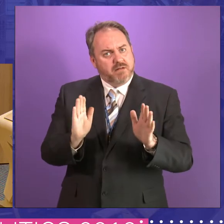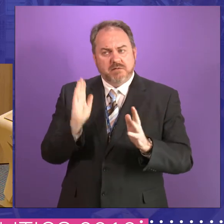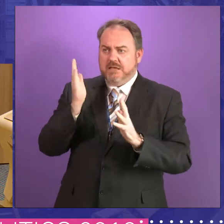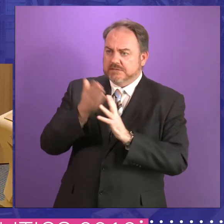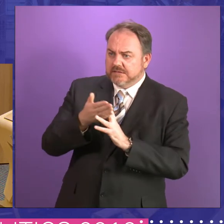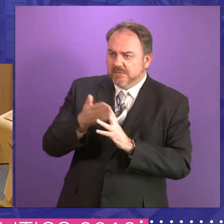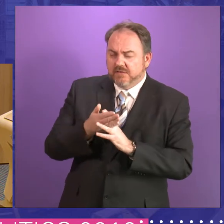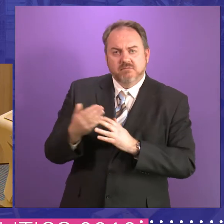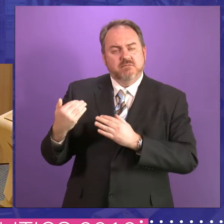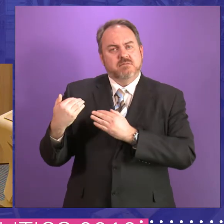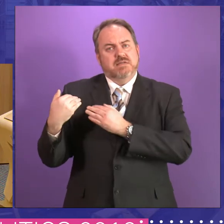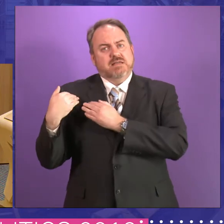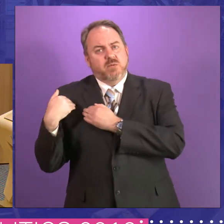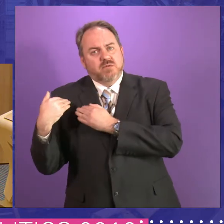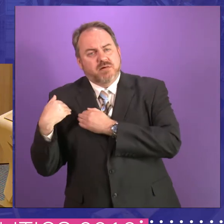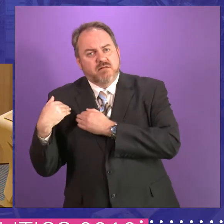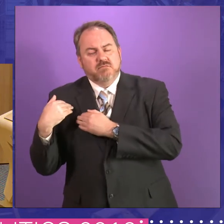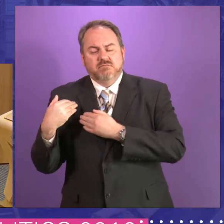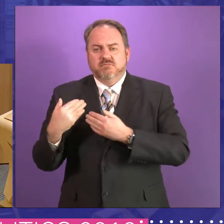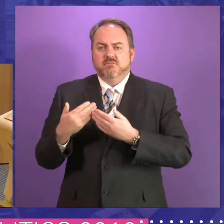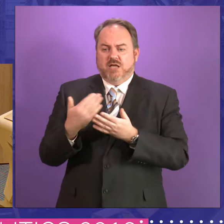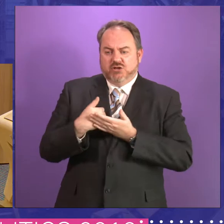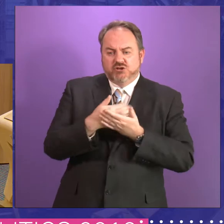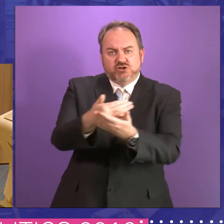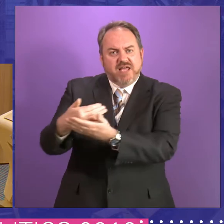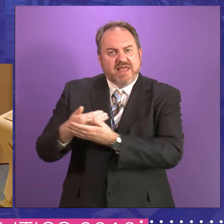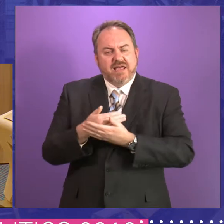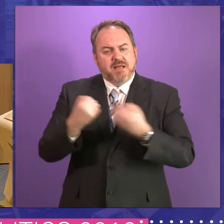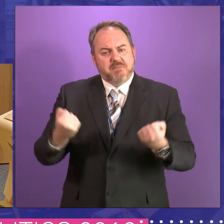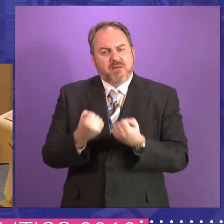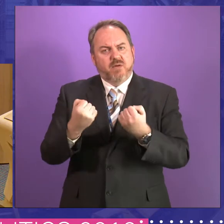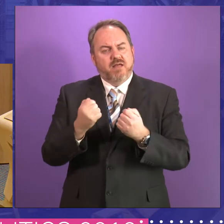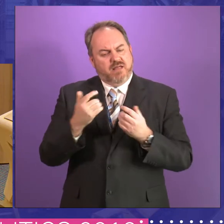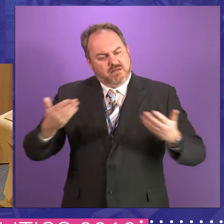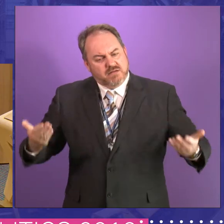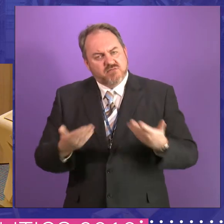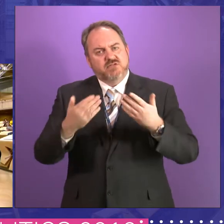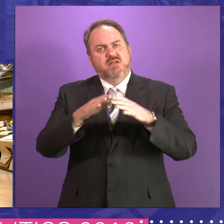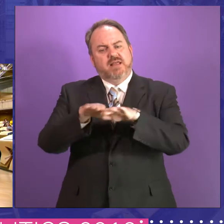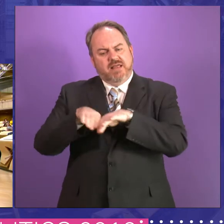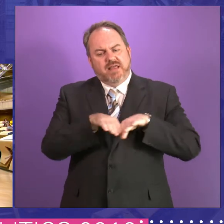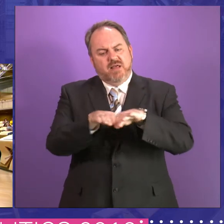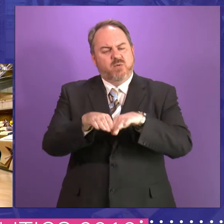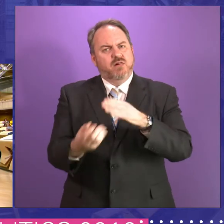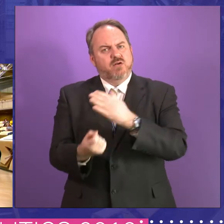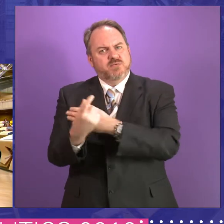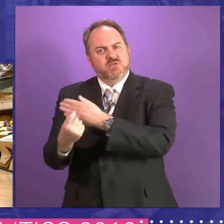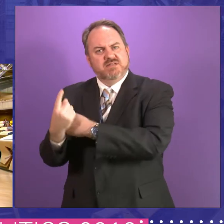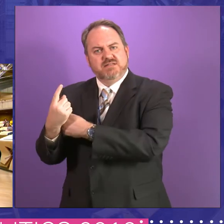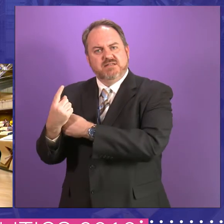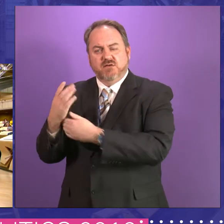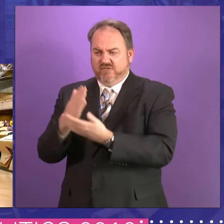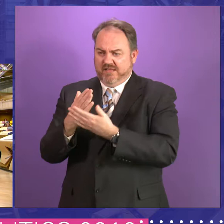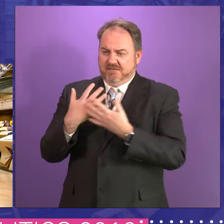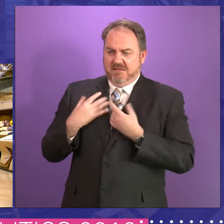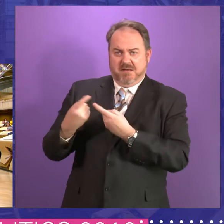accountability, the sharing of power and the promotion of equal opportunities. And it's for you, not just for our panel, but